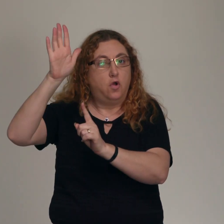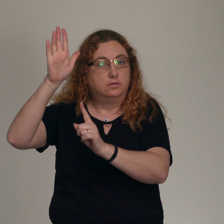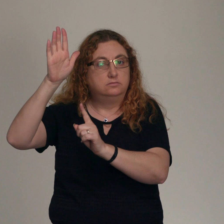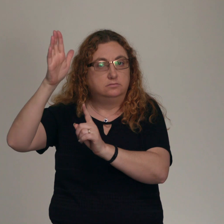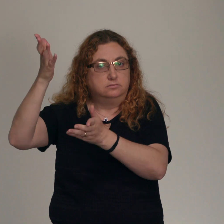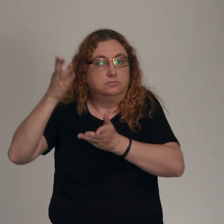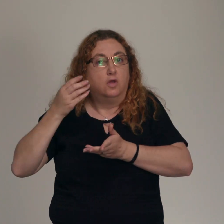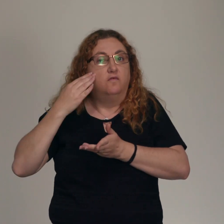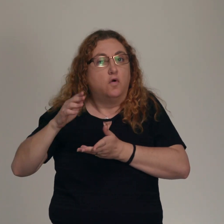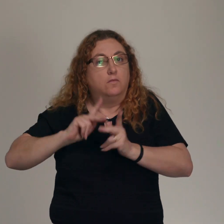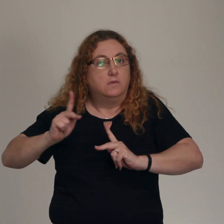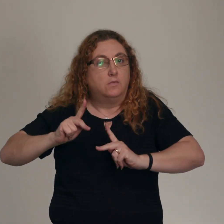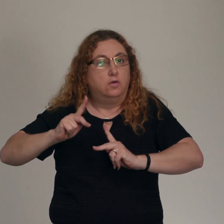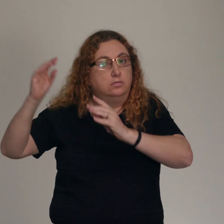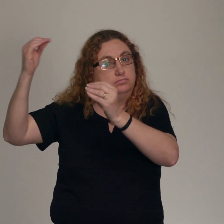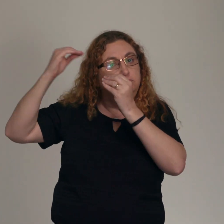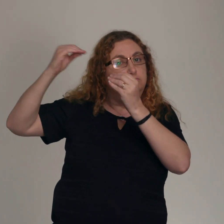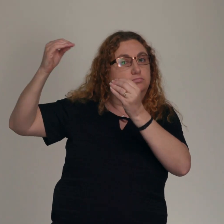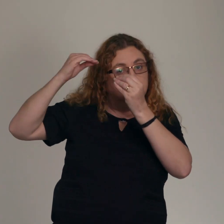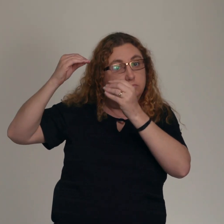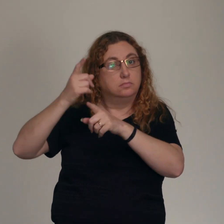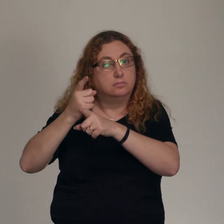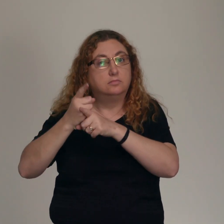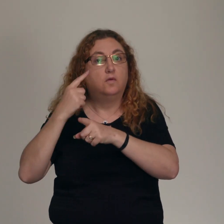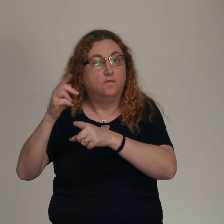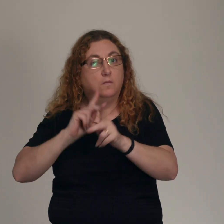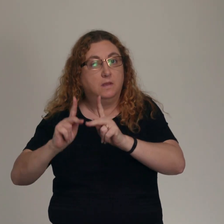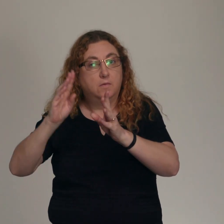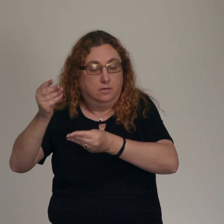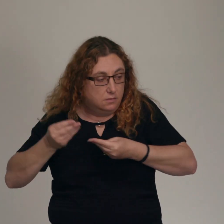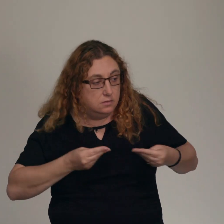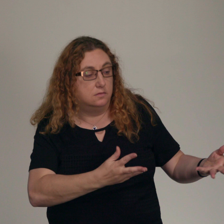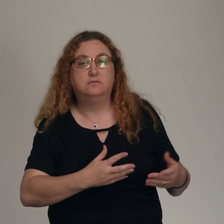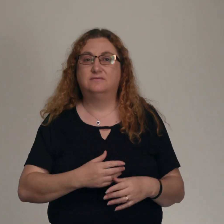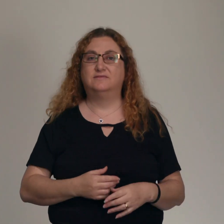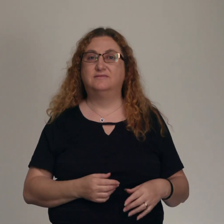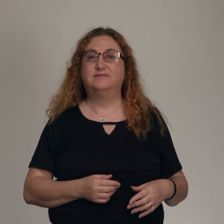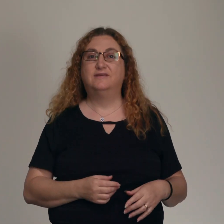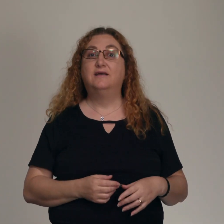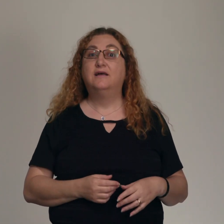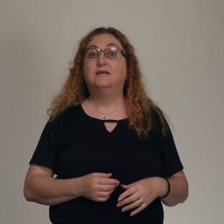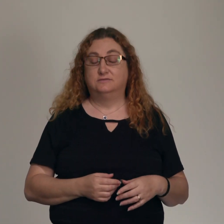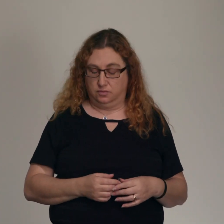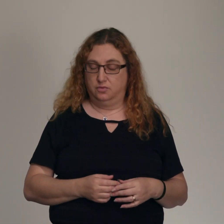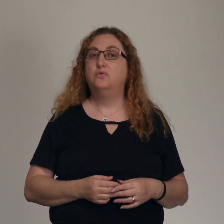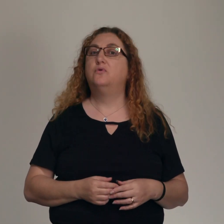receives the teachings that God has for his people. See, they have been saved by God's grace. They put their